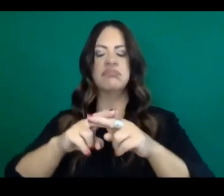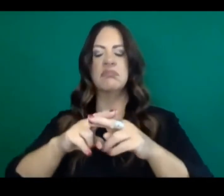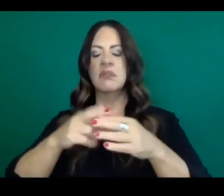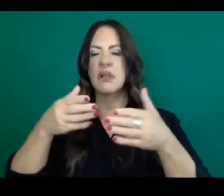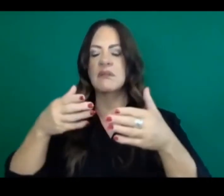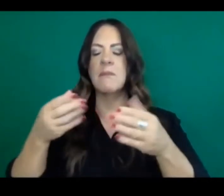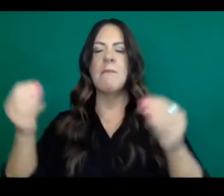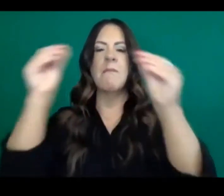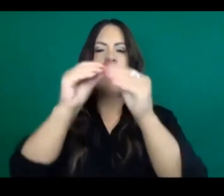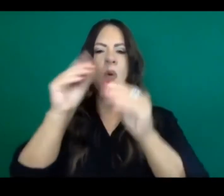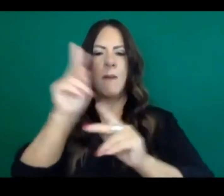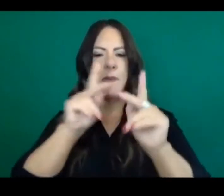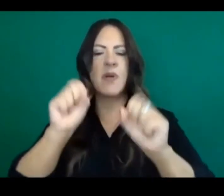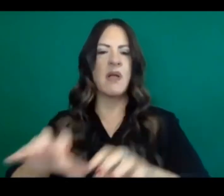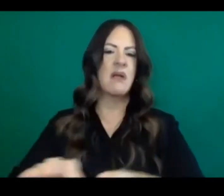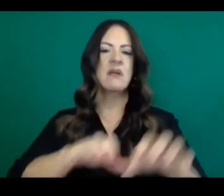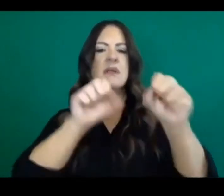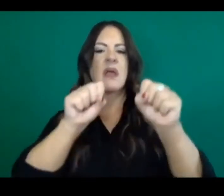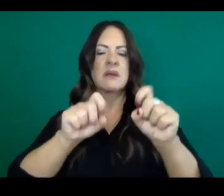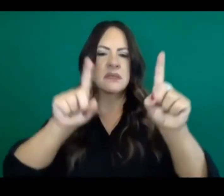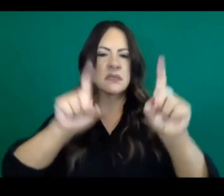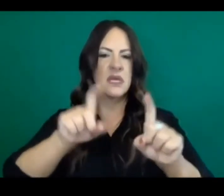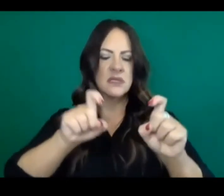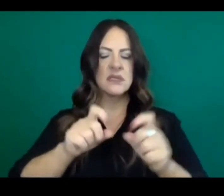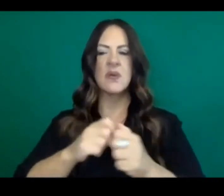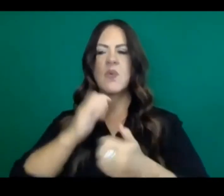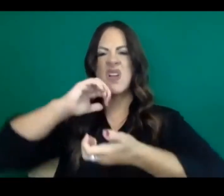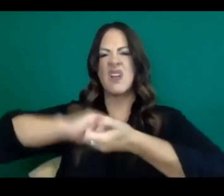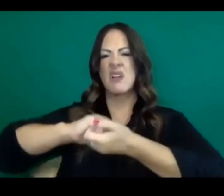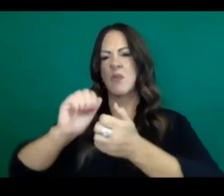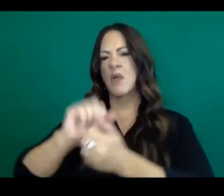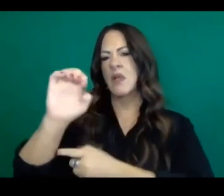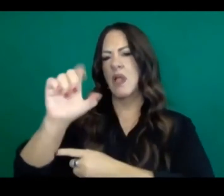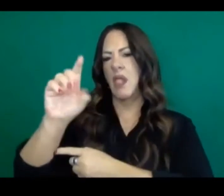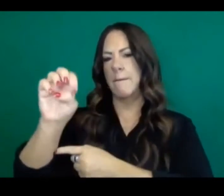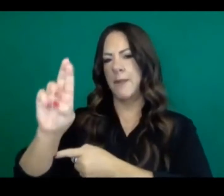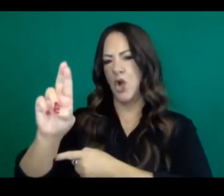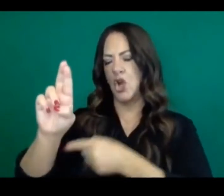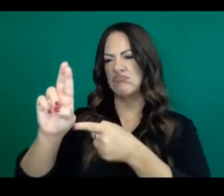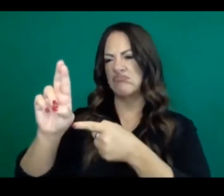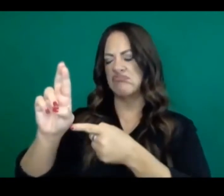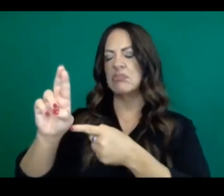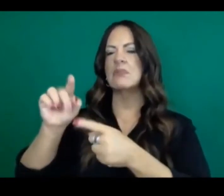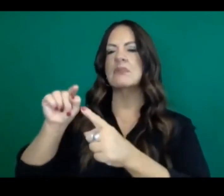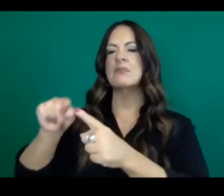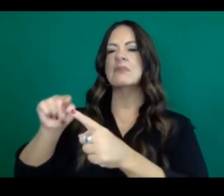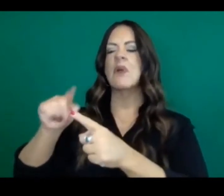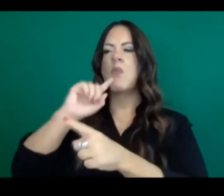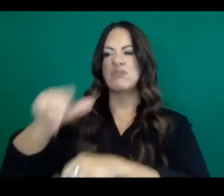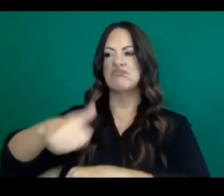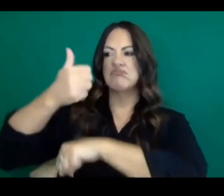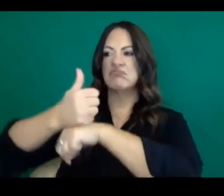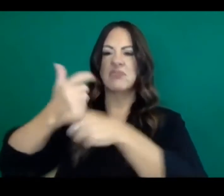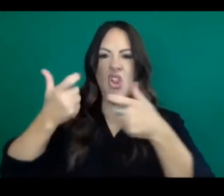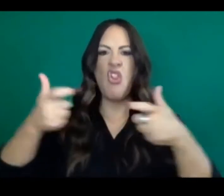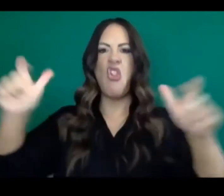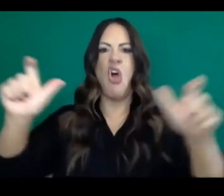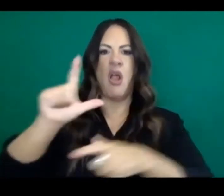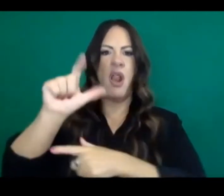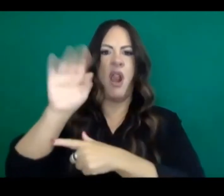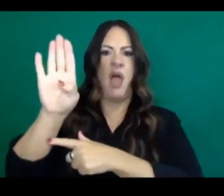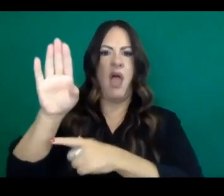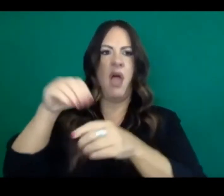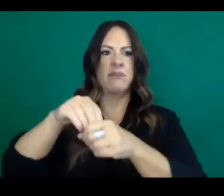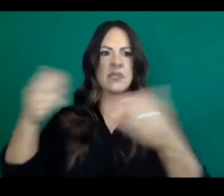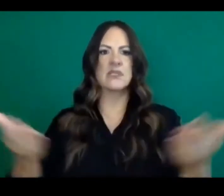working with a law and partner, Perkin Elmer, to set up a large lab here in California that can